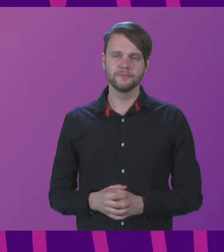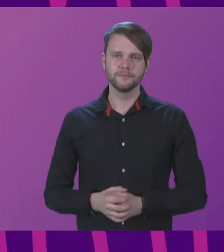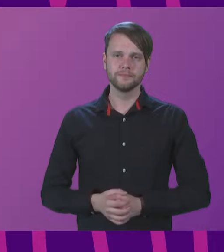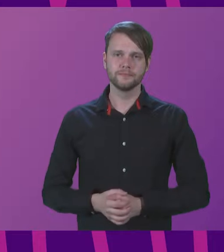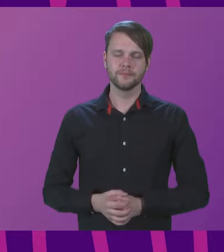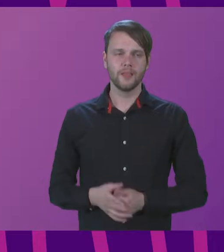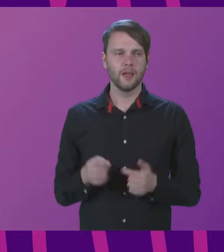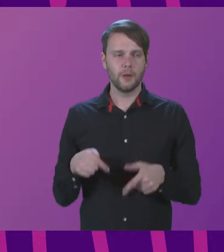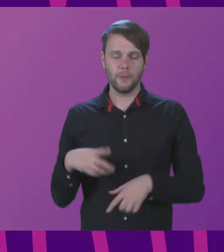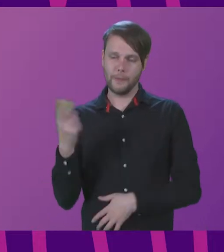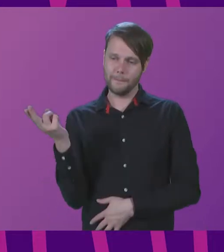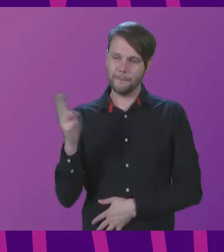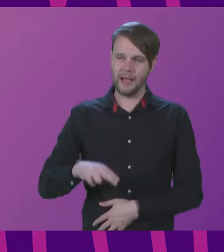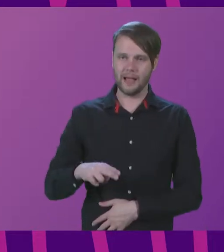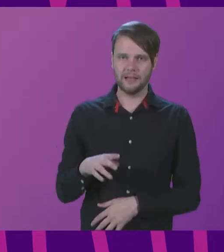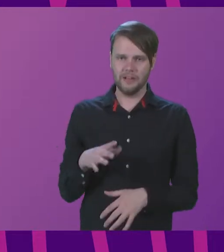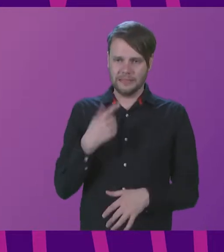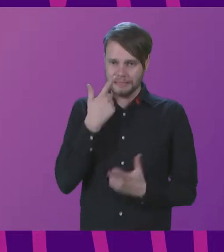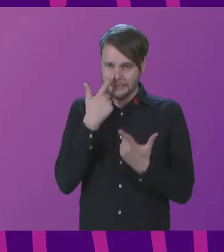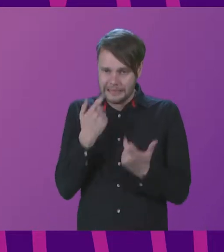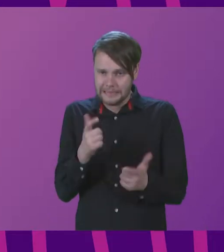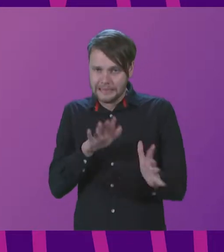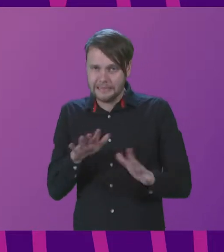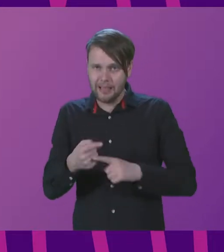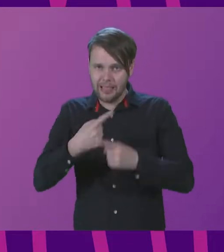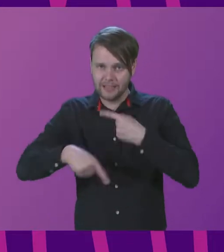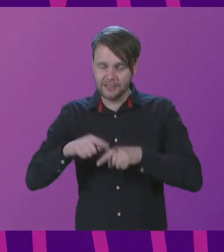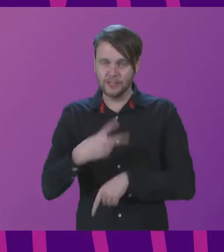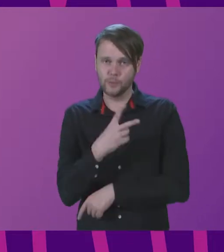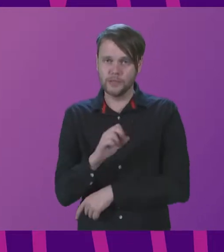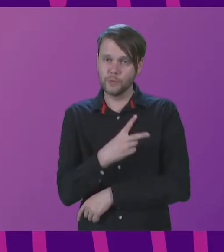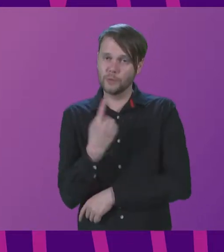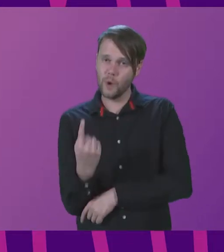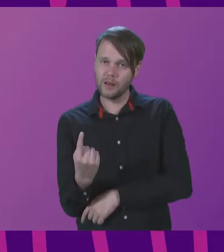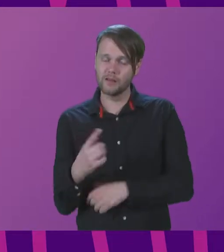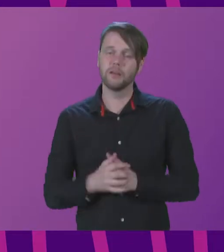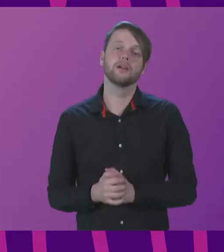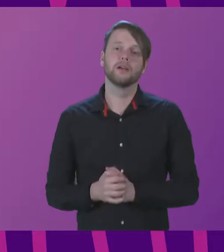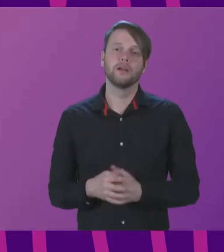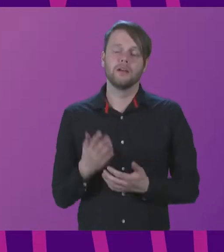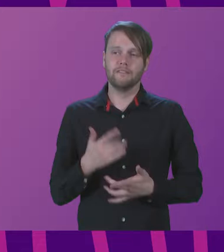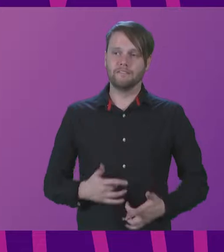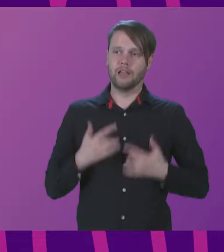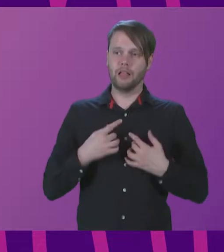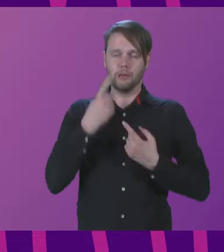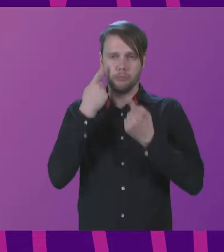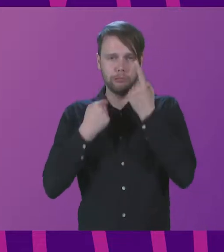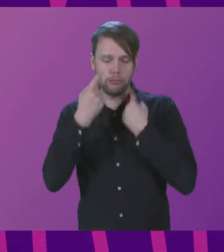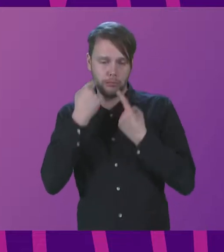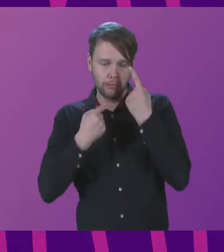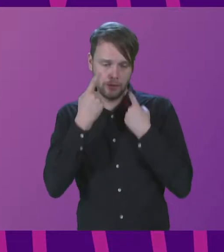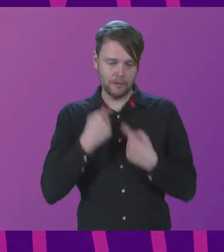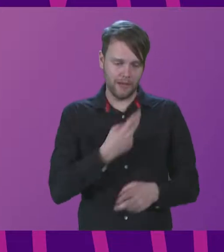When we did return very cautiously last year in 2021, tears were shed by artists